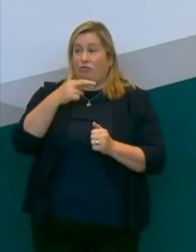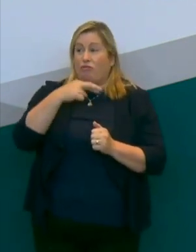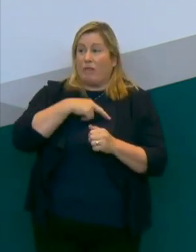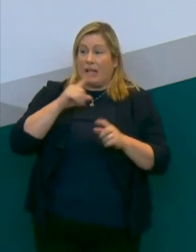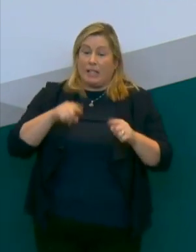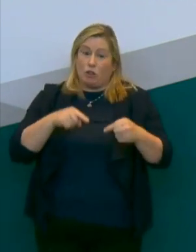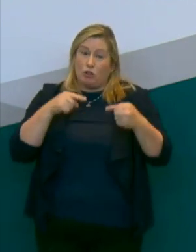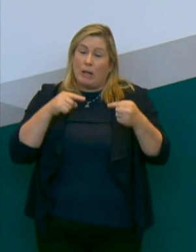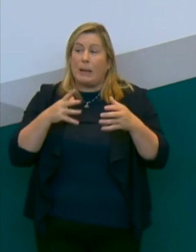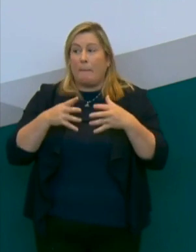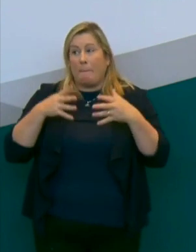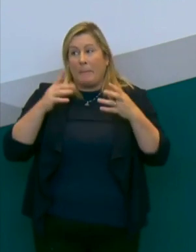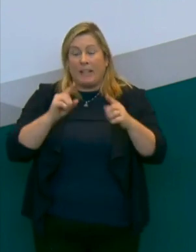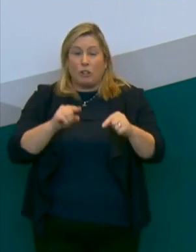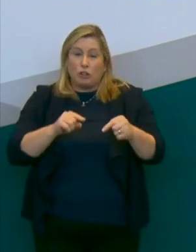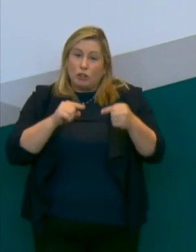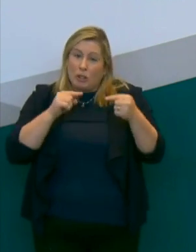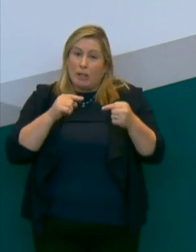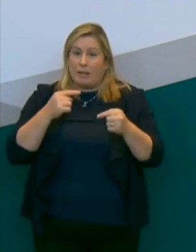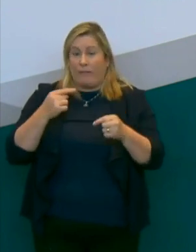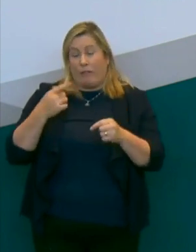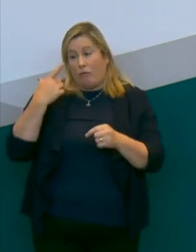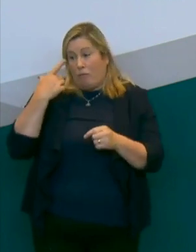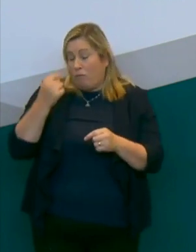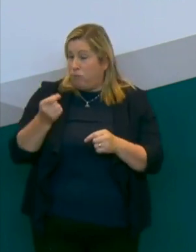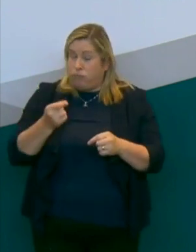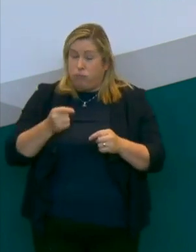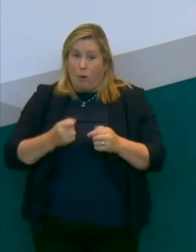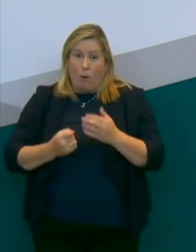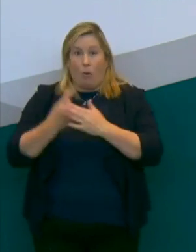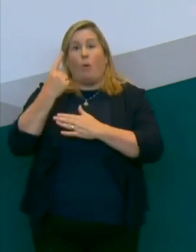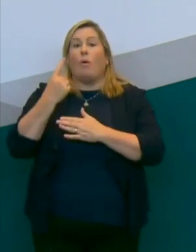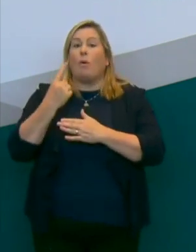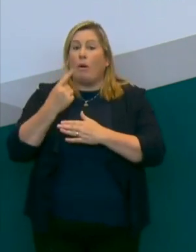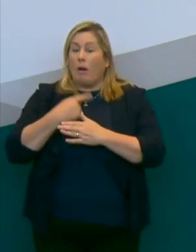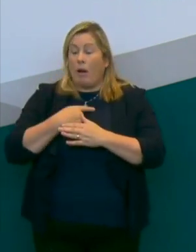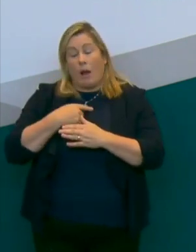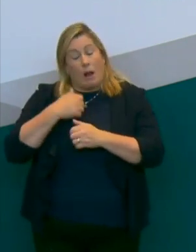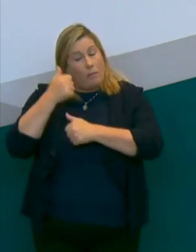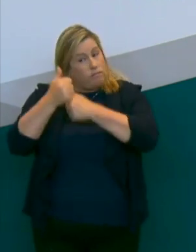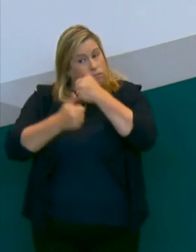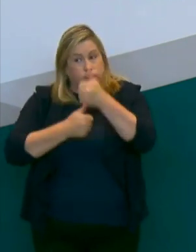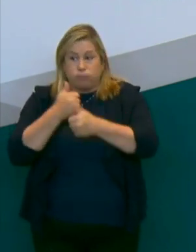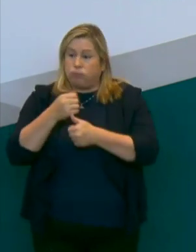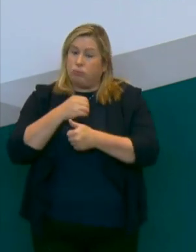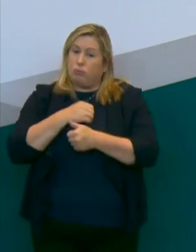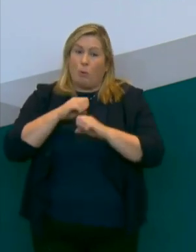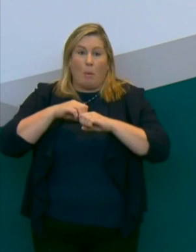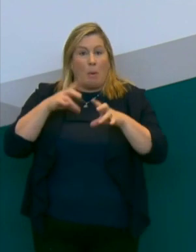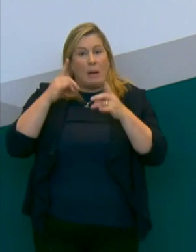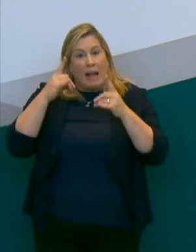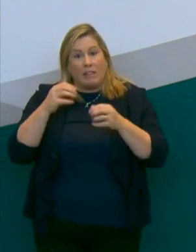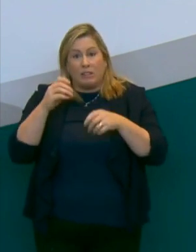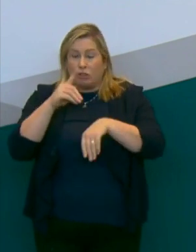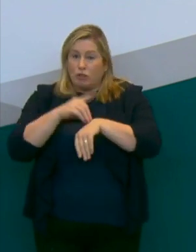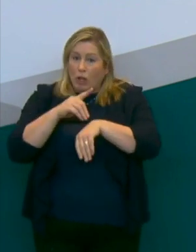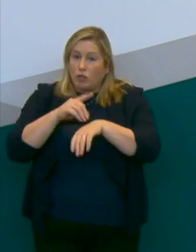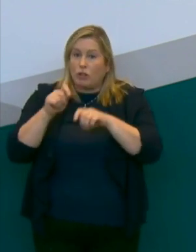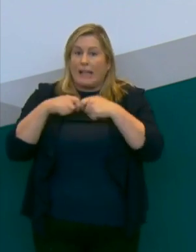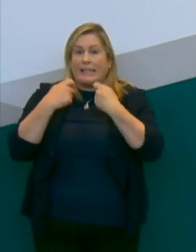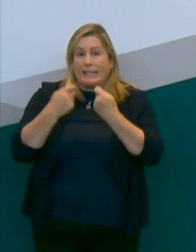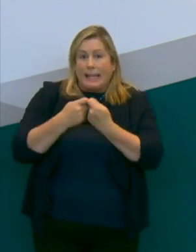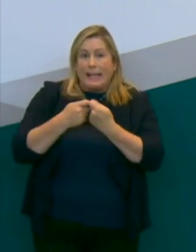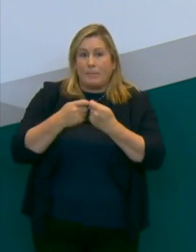enormous challenge in a very rapid period of time and I have to pay testament to the public health doctors and the public health teams